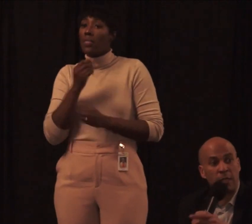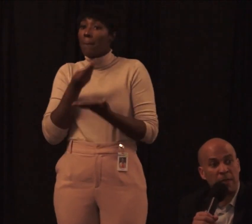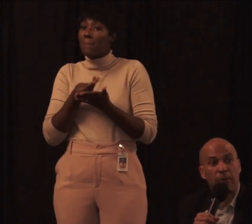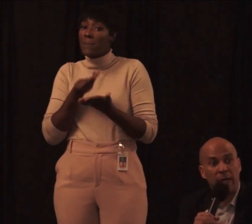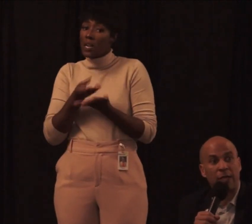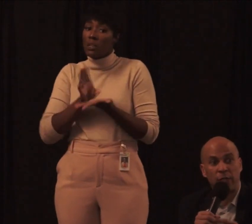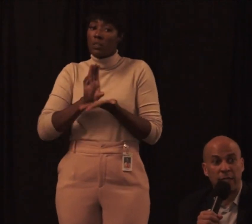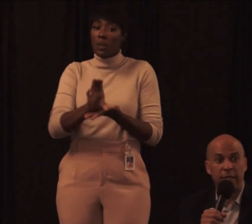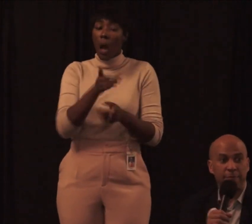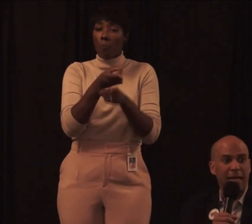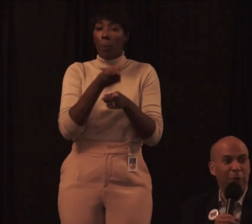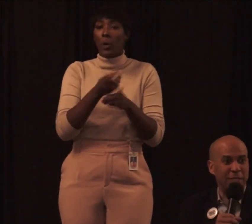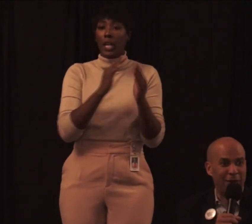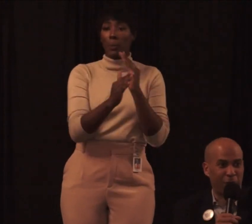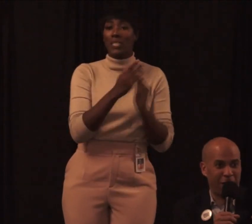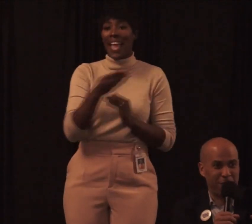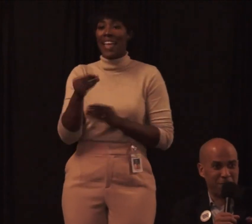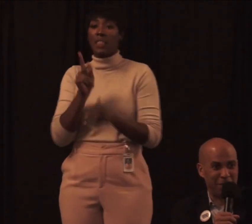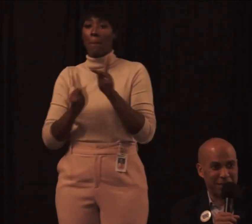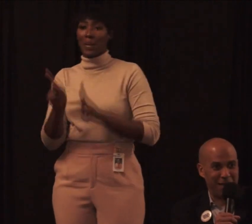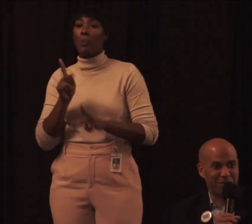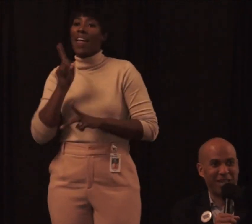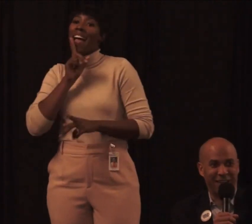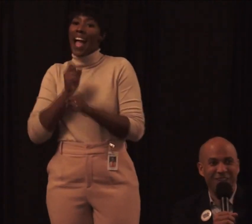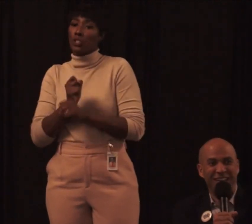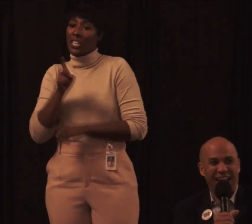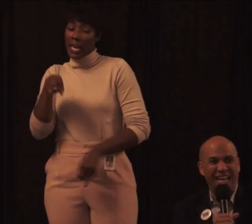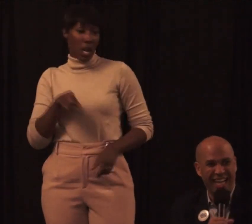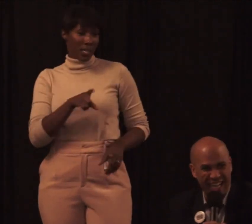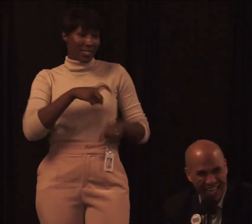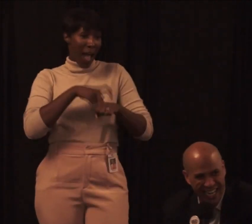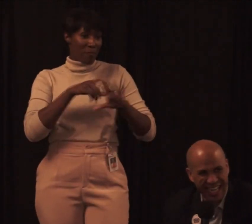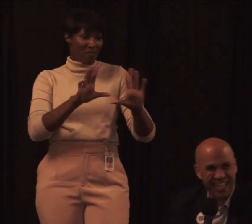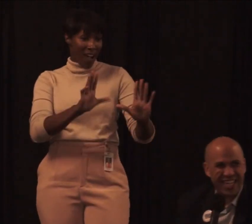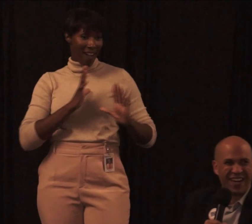communities and the people that actually need it. How was that for cutting my time? So thank you.